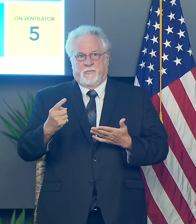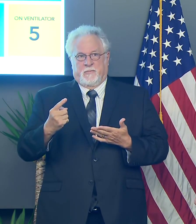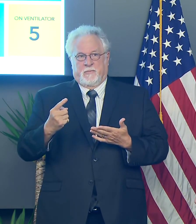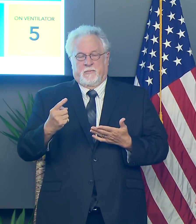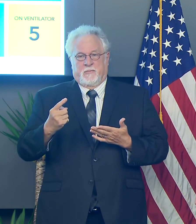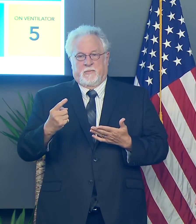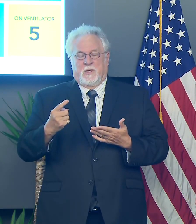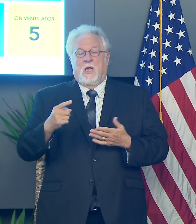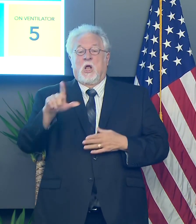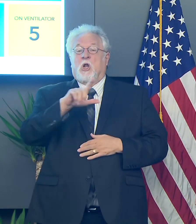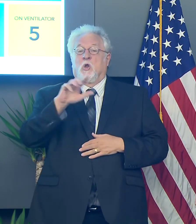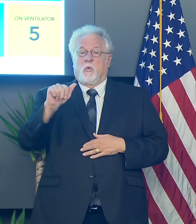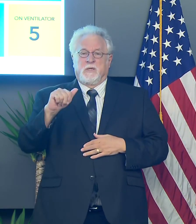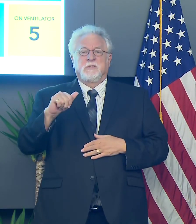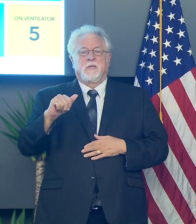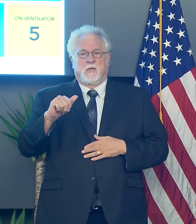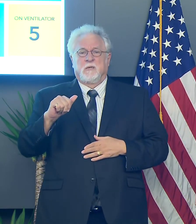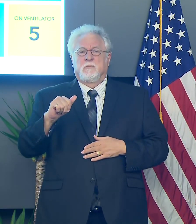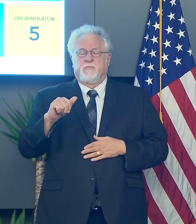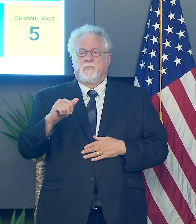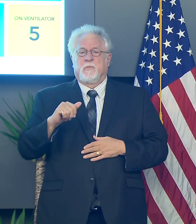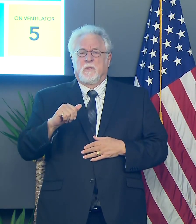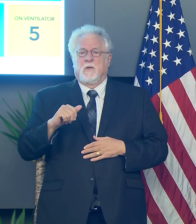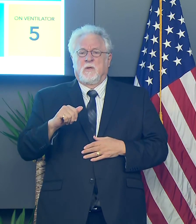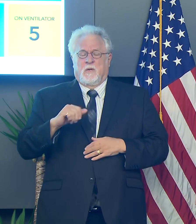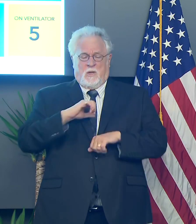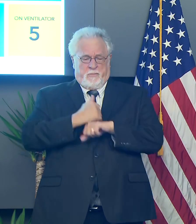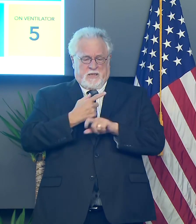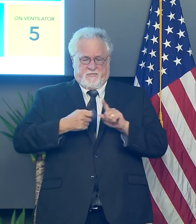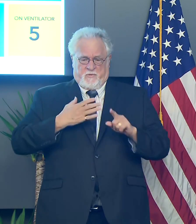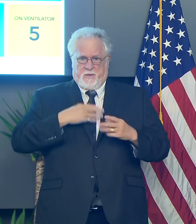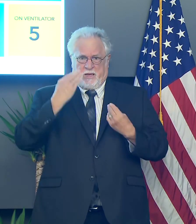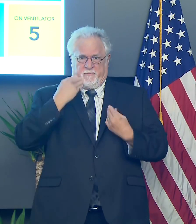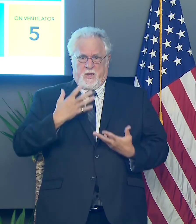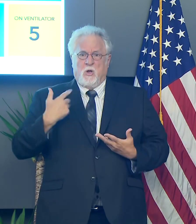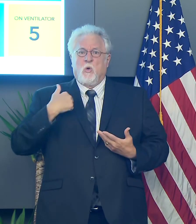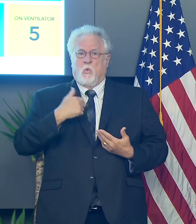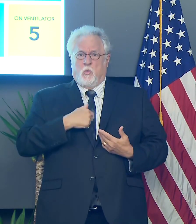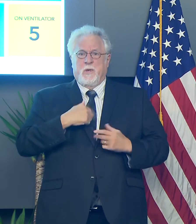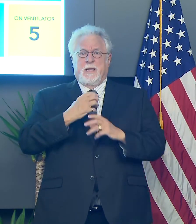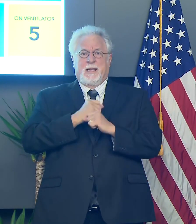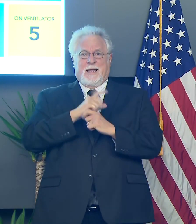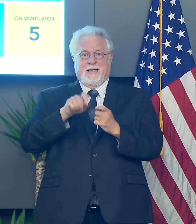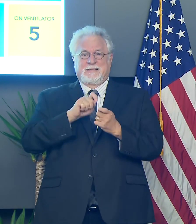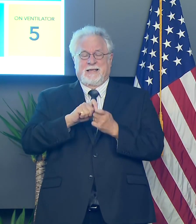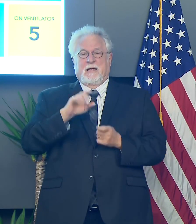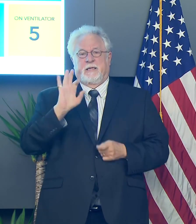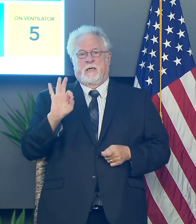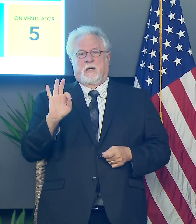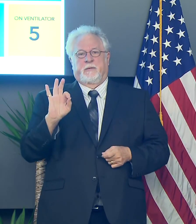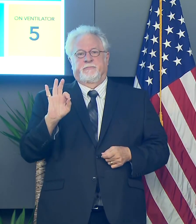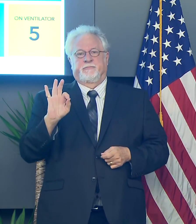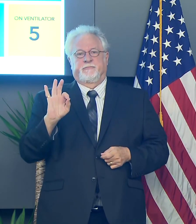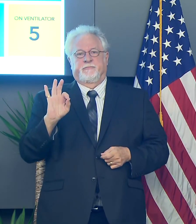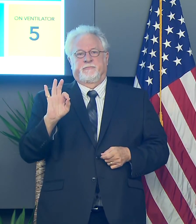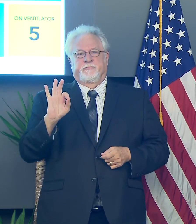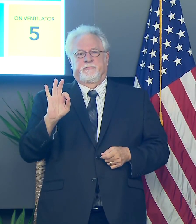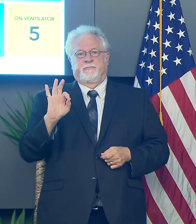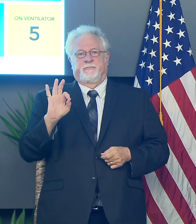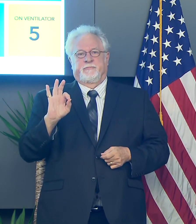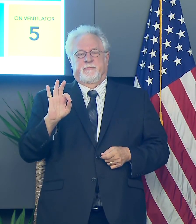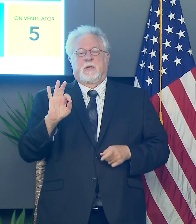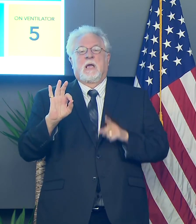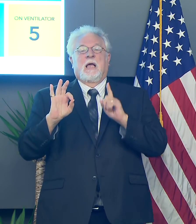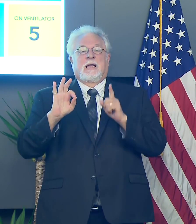Louisiana, I can tell you, uh, based on the information I got a while ago, we've received exactly nine of those. Seven to